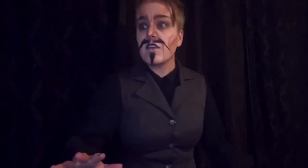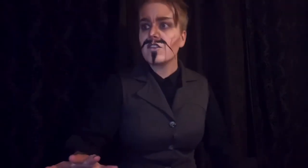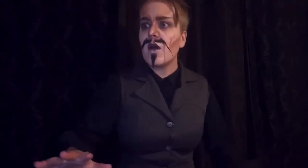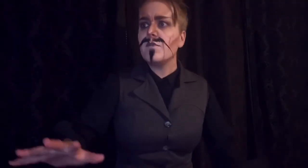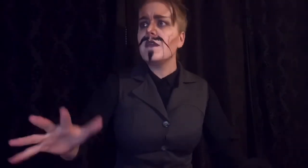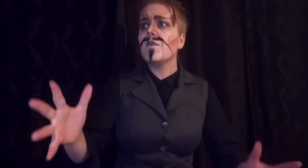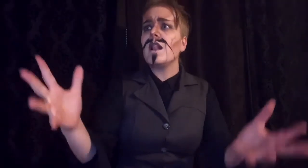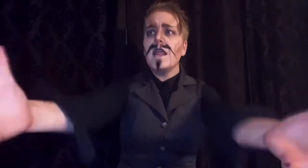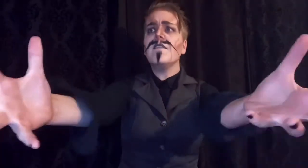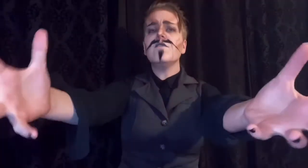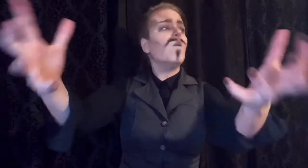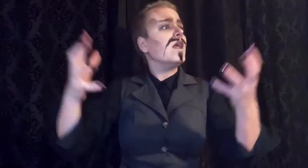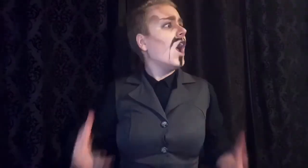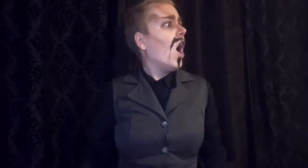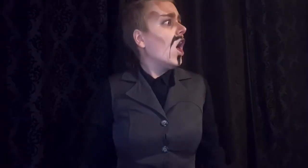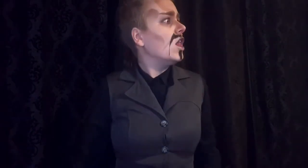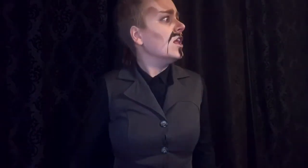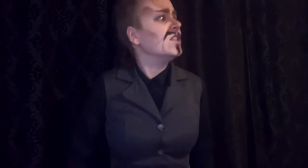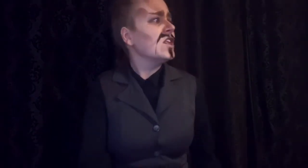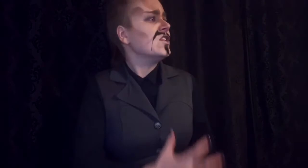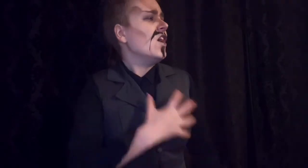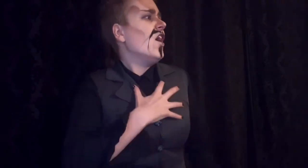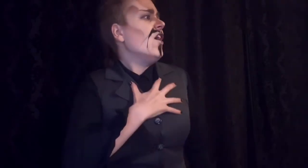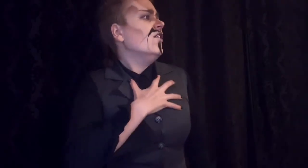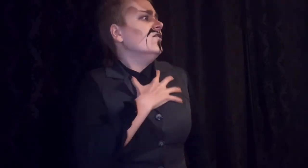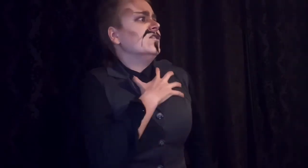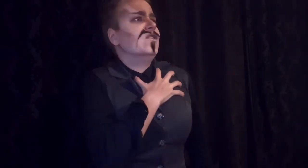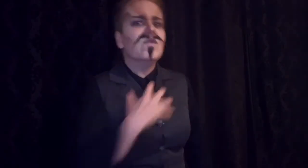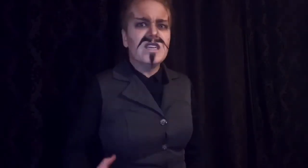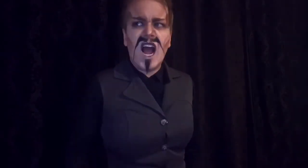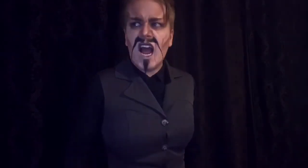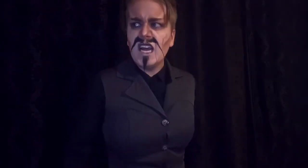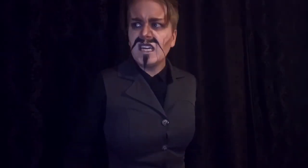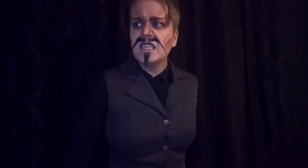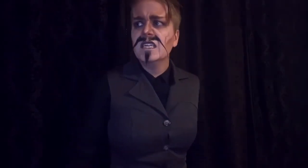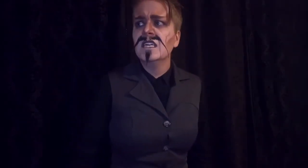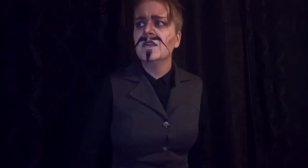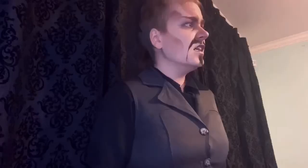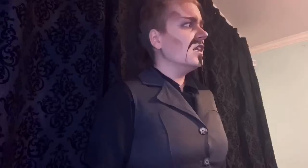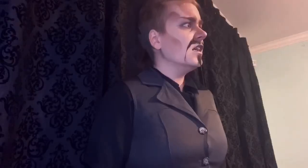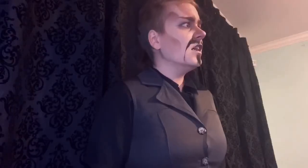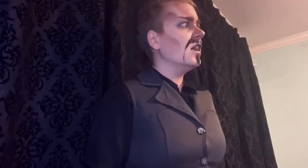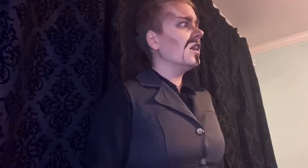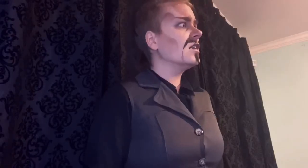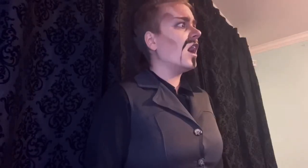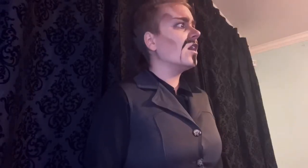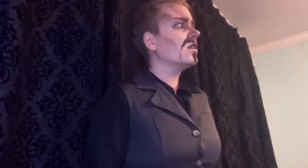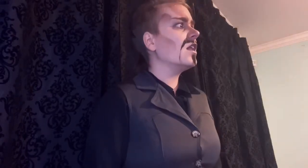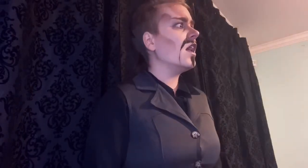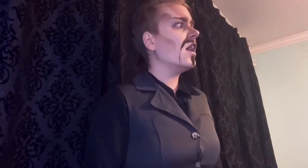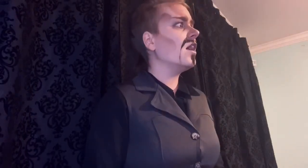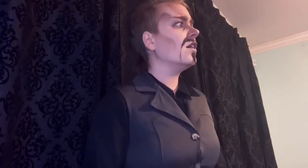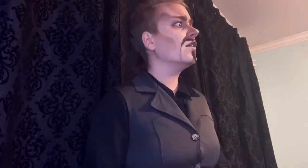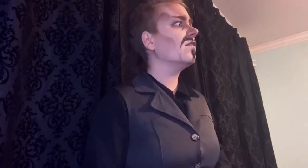death will be a relief We all deserve to die And I'll never